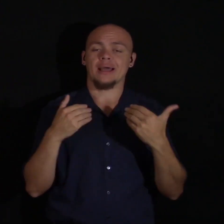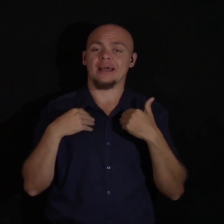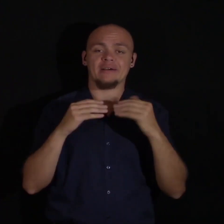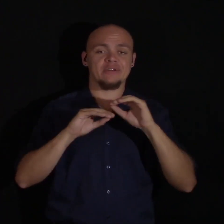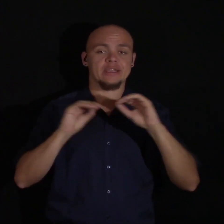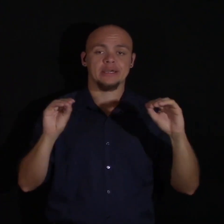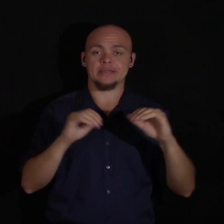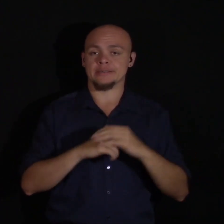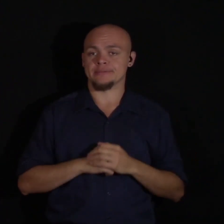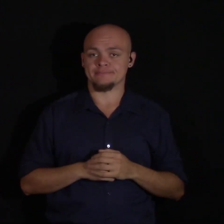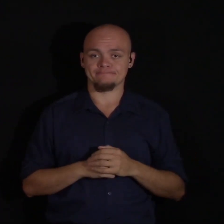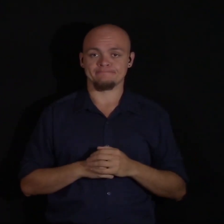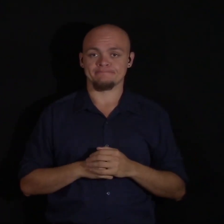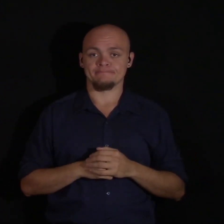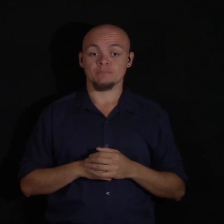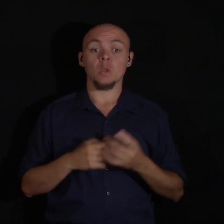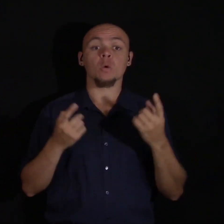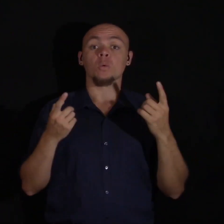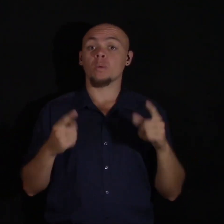What do we need to happen?